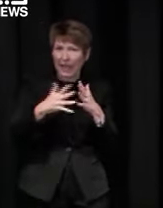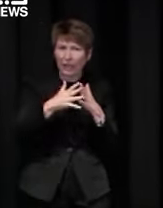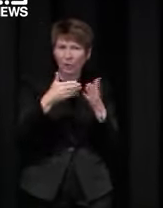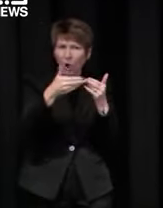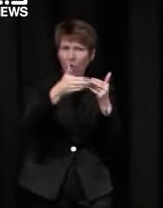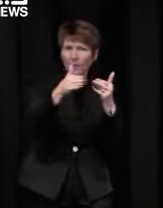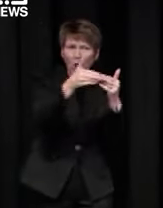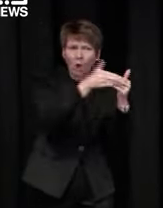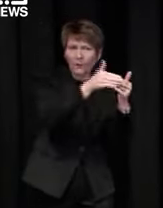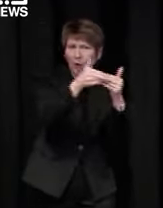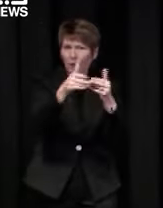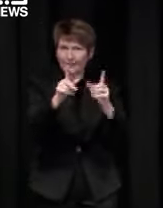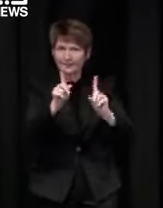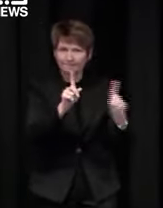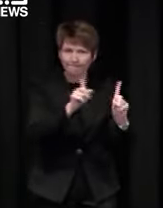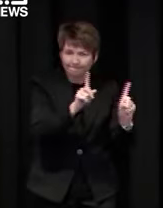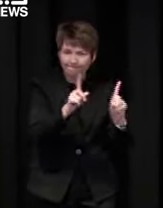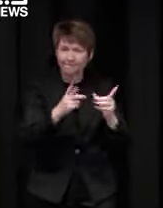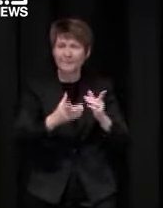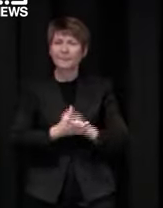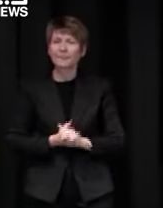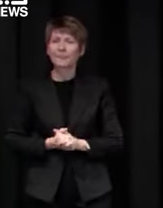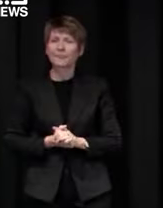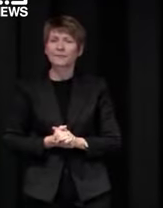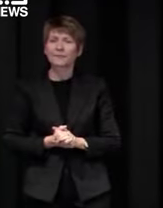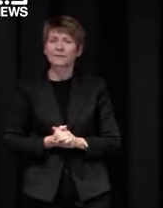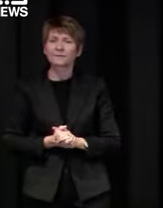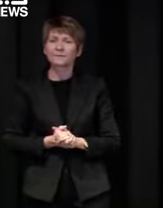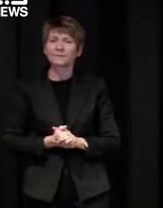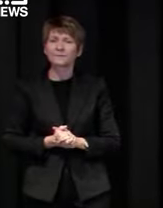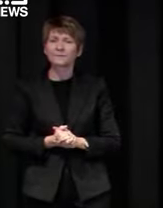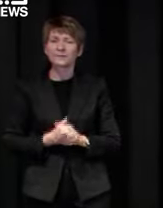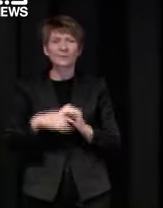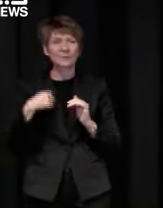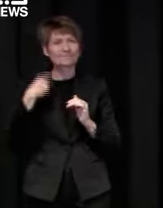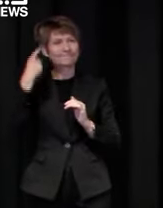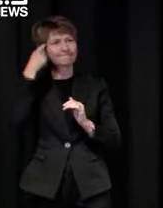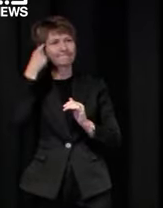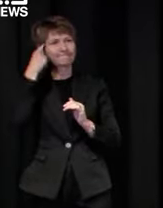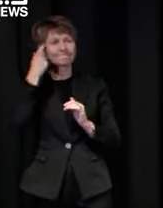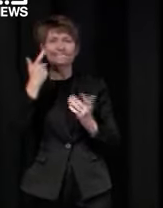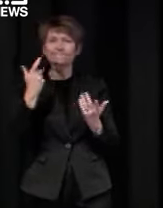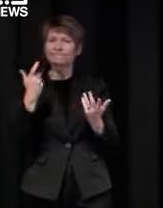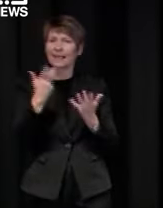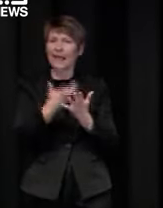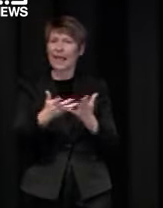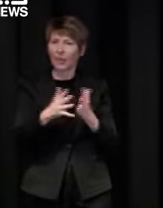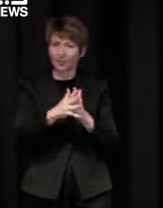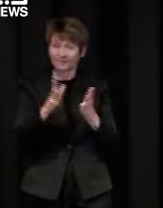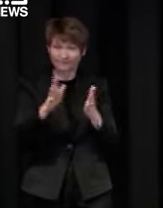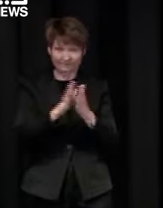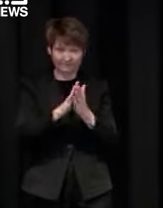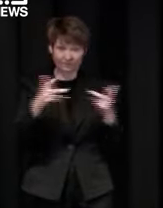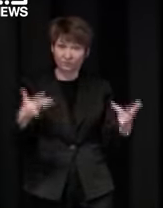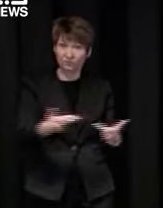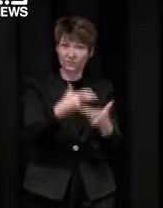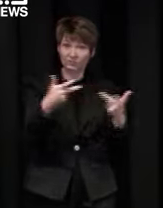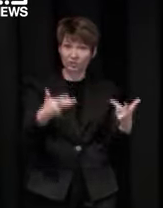the sort of settings and the industries where we think those trials might work hospitality obviously